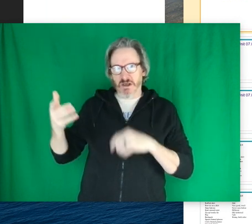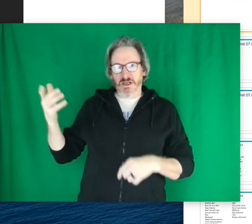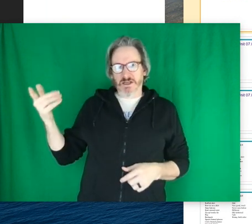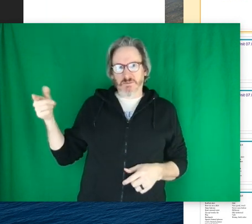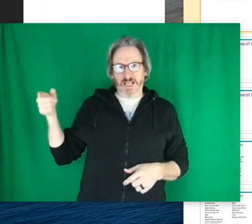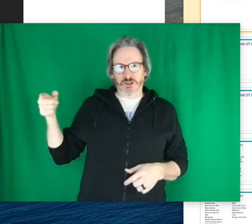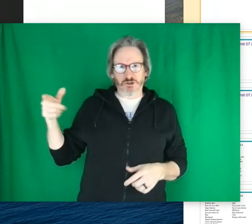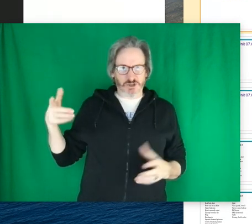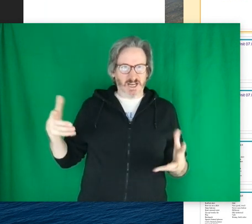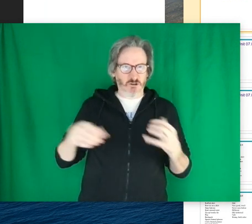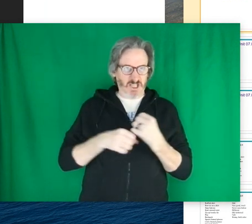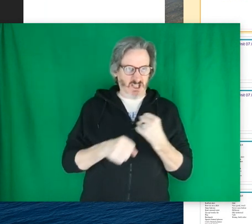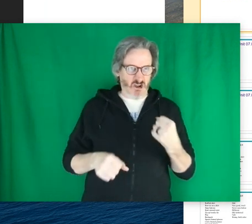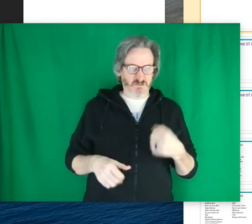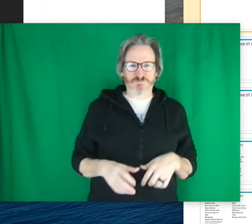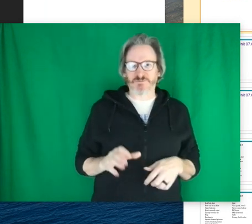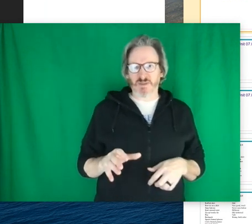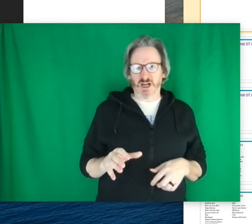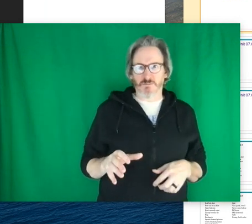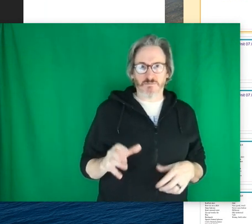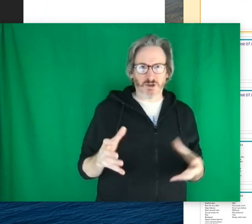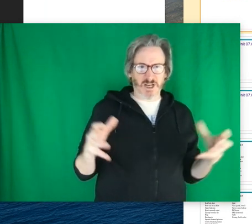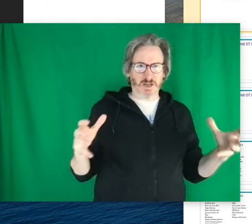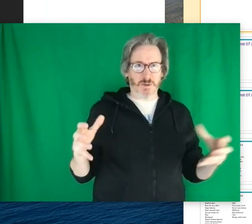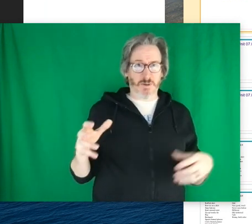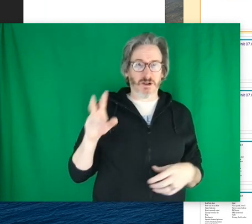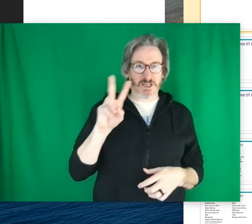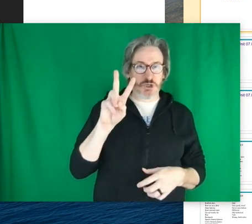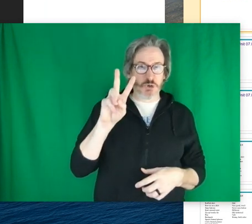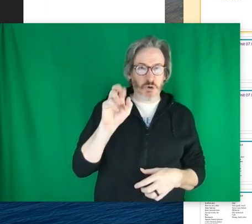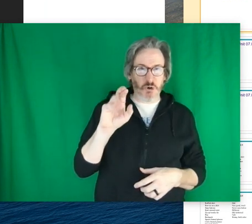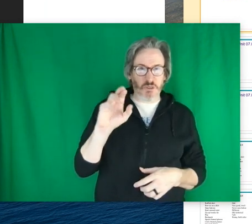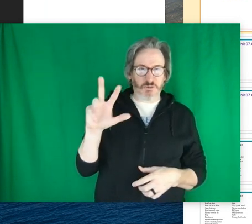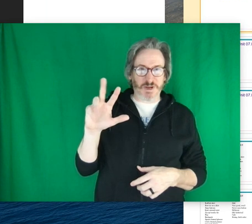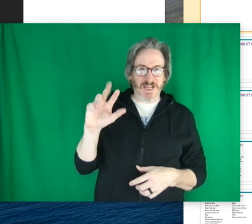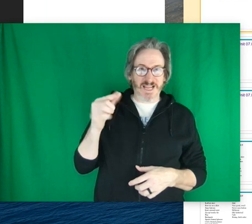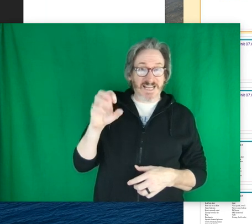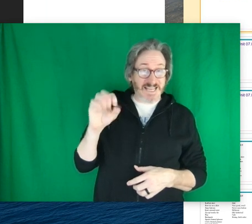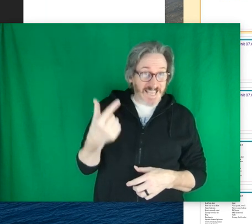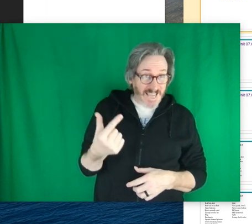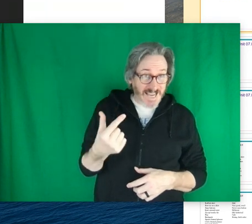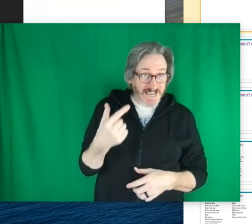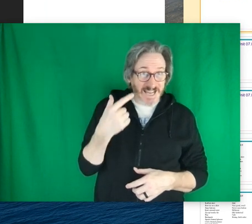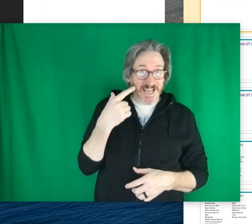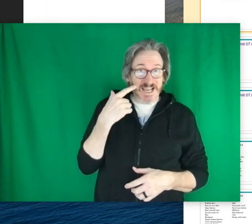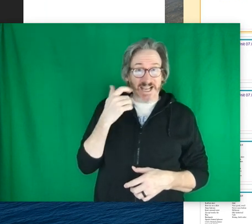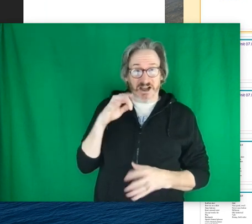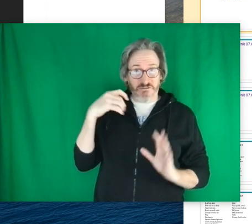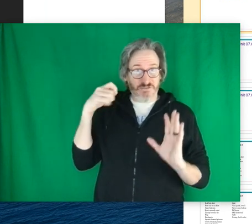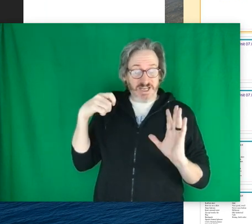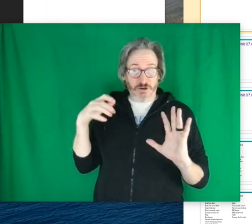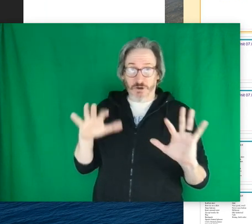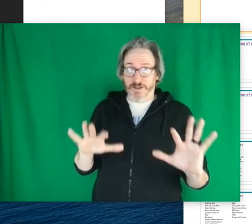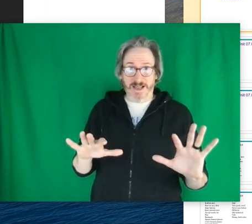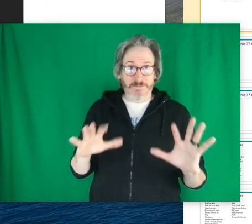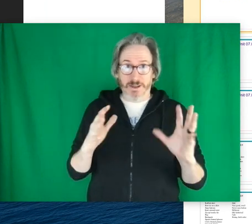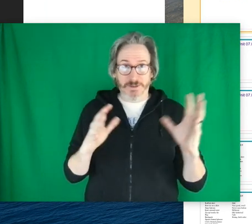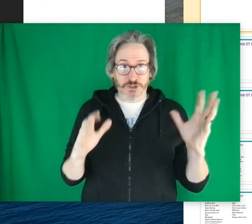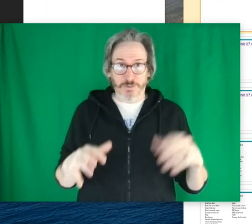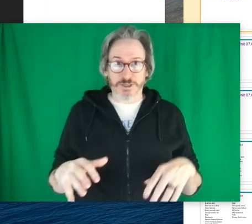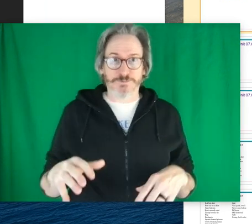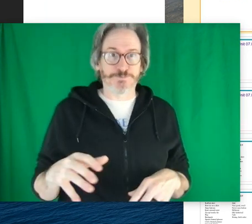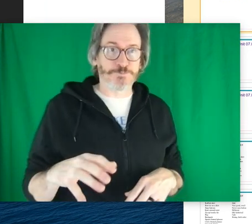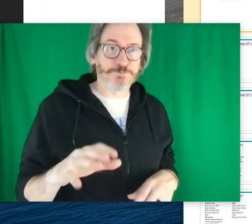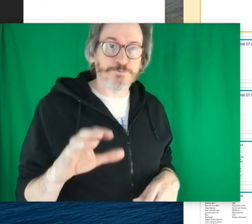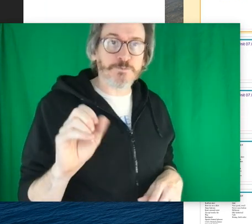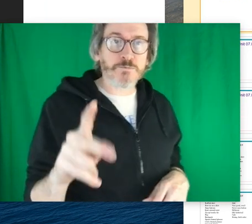lectures are getting really long. They're getting to be probably two or three gig of video, and that may